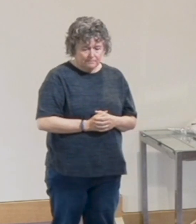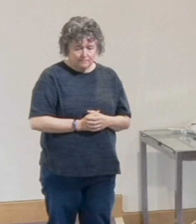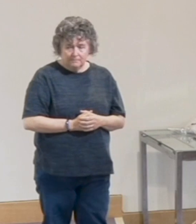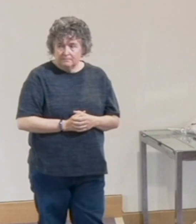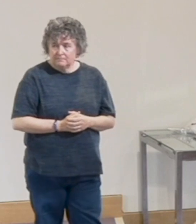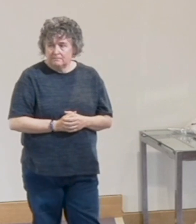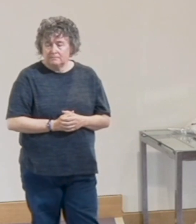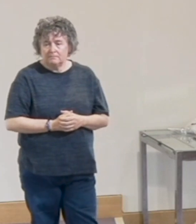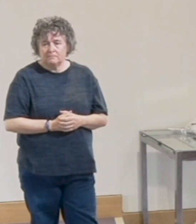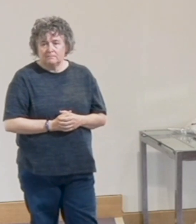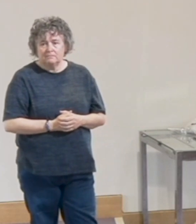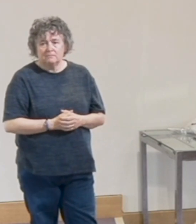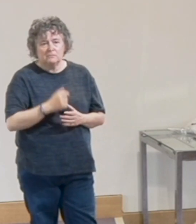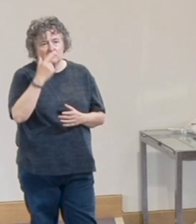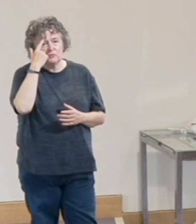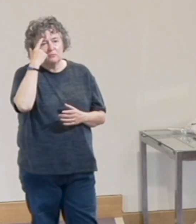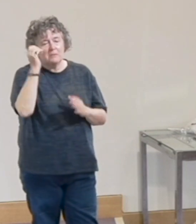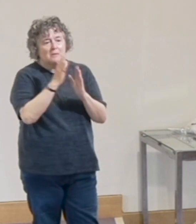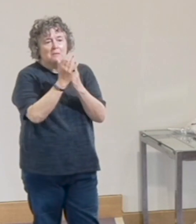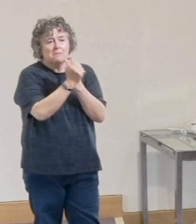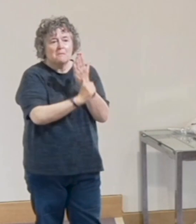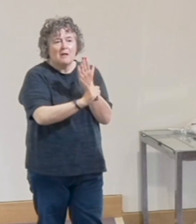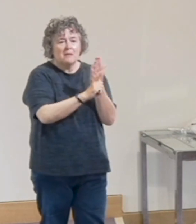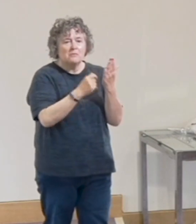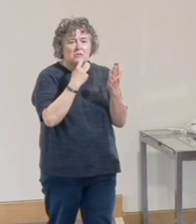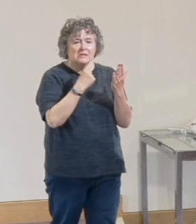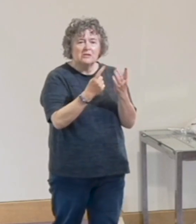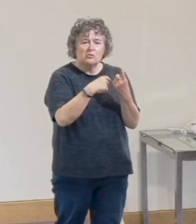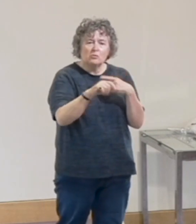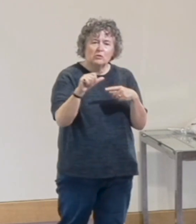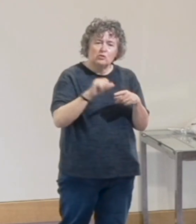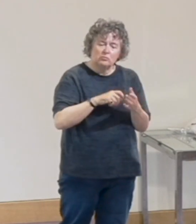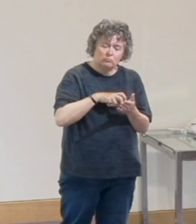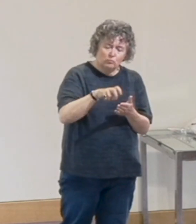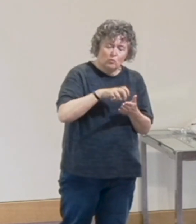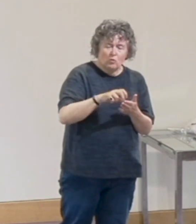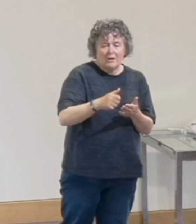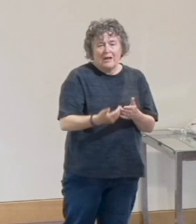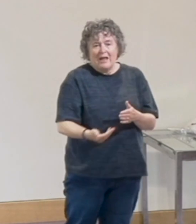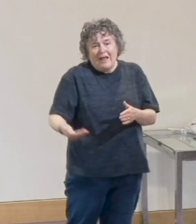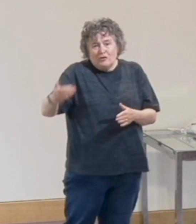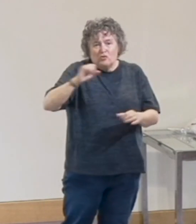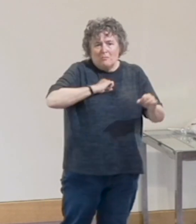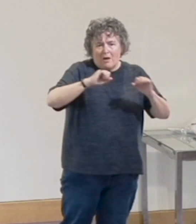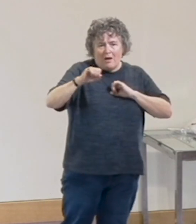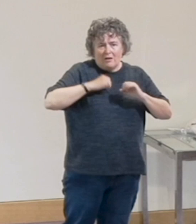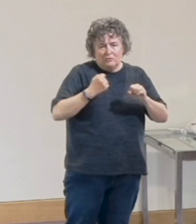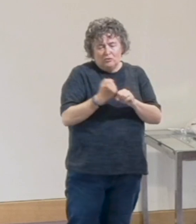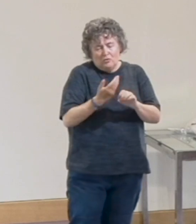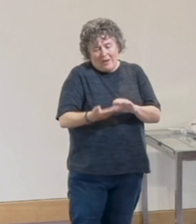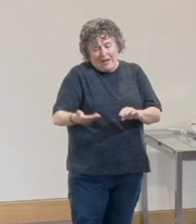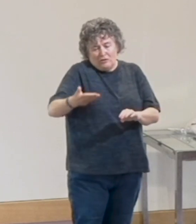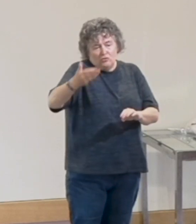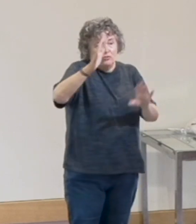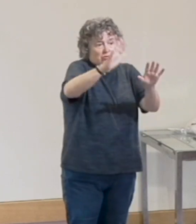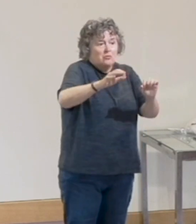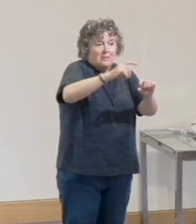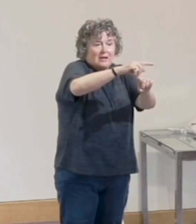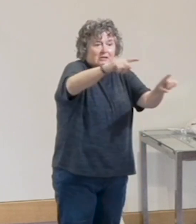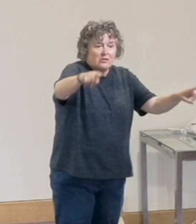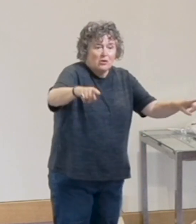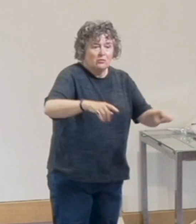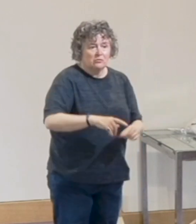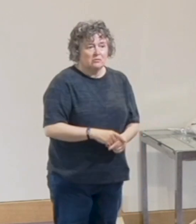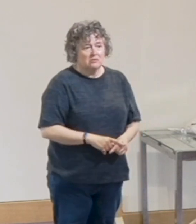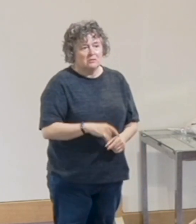You'll remember from elsewhere in the Bible, it tells us where to go the extra mile, do the extra bit, to bless those who